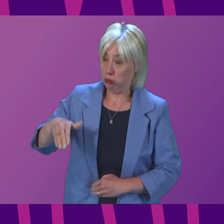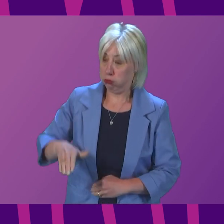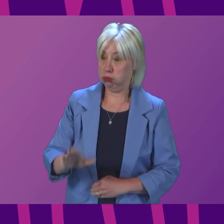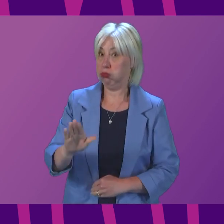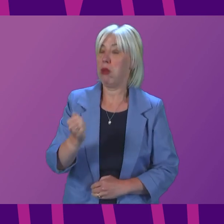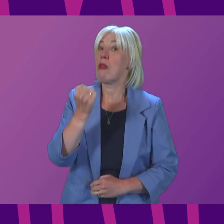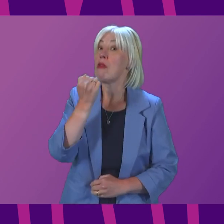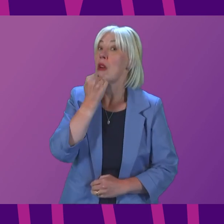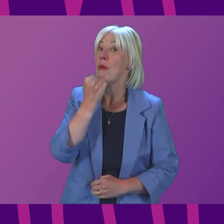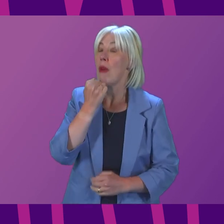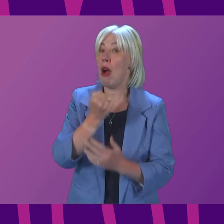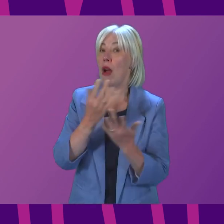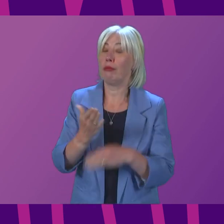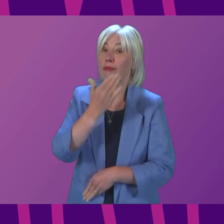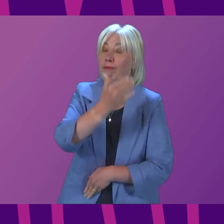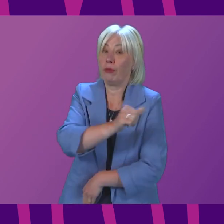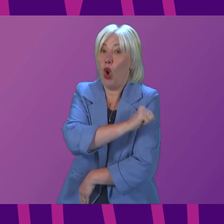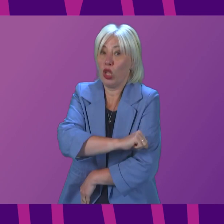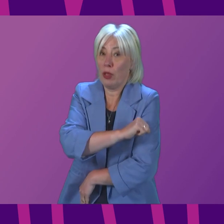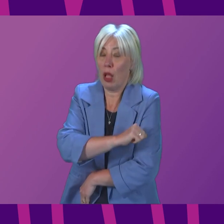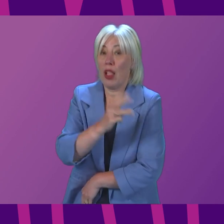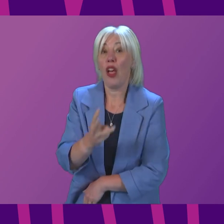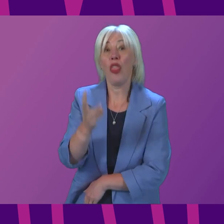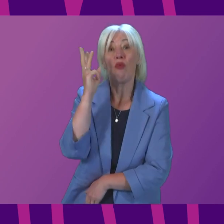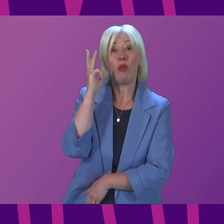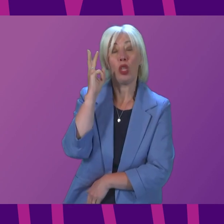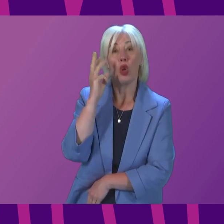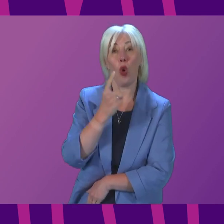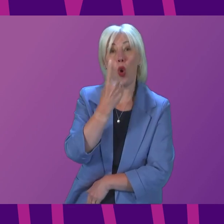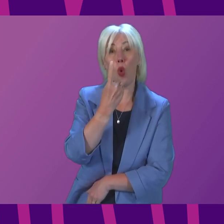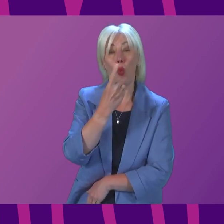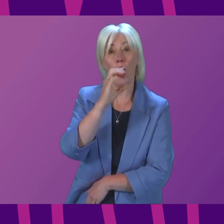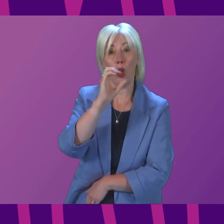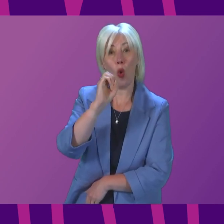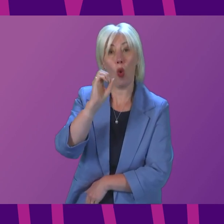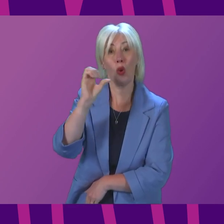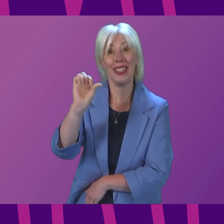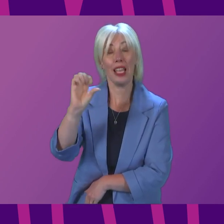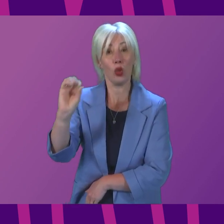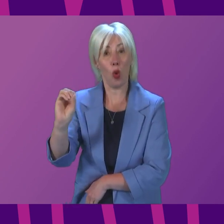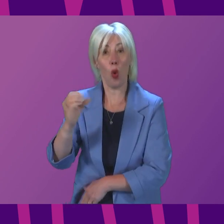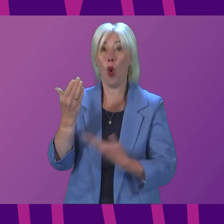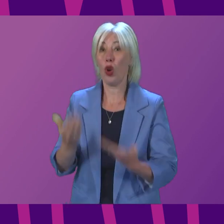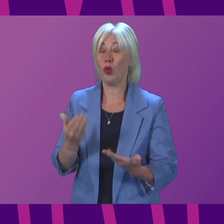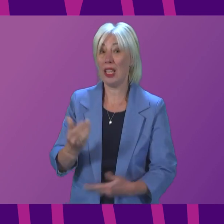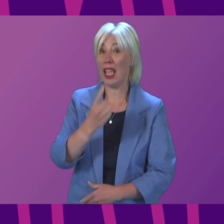number of people who are in hospital with COVID. Three weeks ago, that stood at 1,060. Today, it is 1